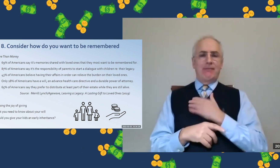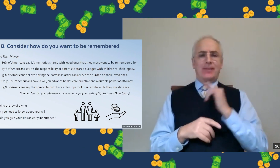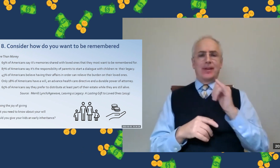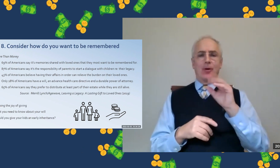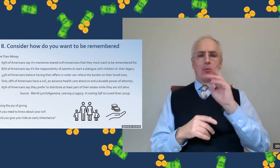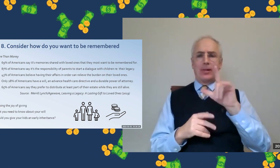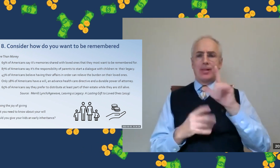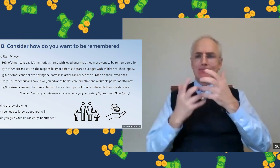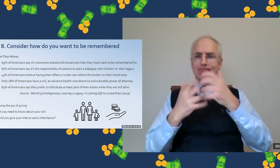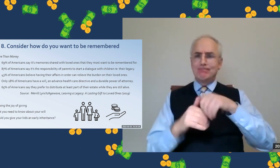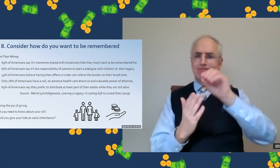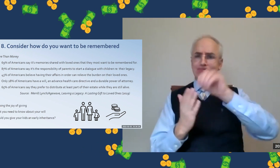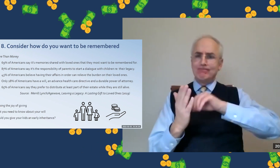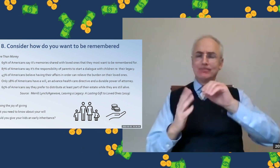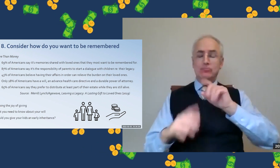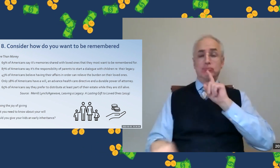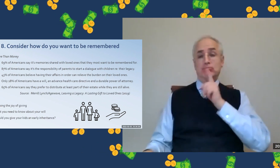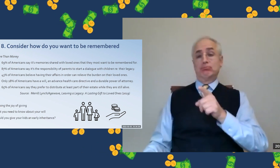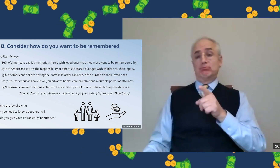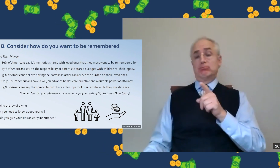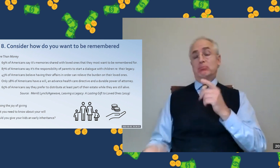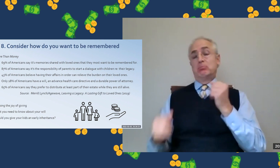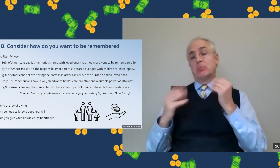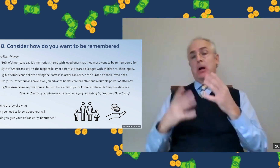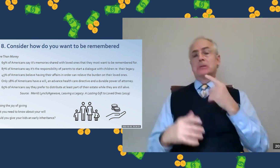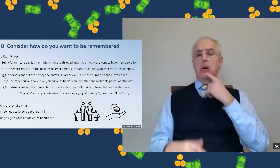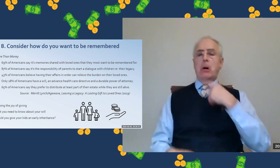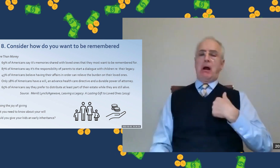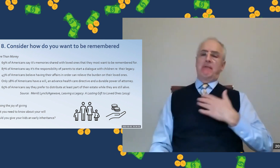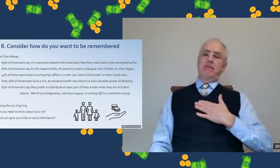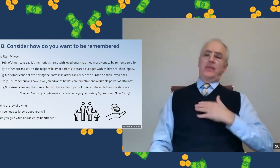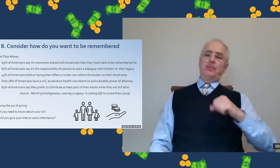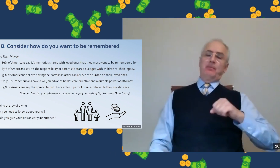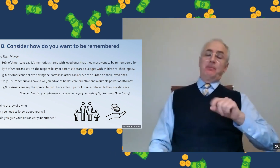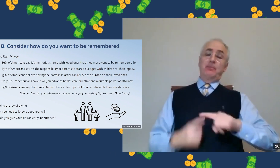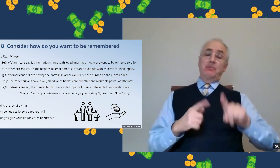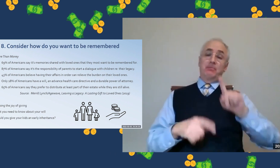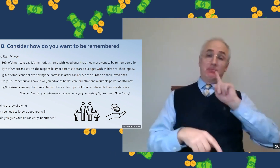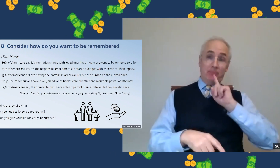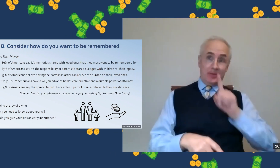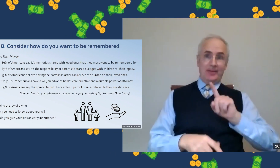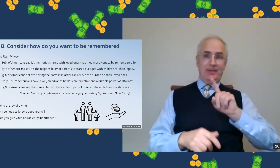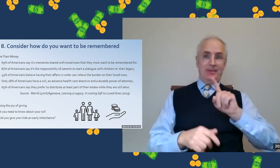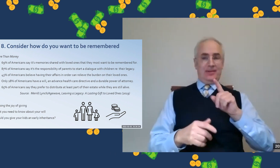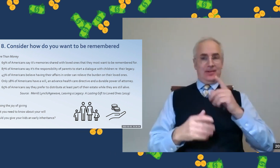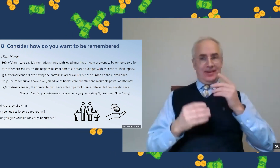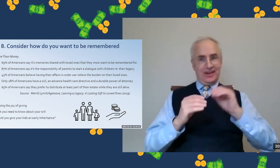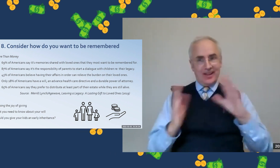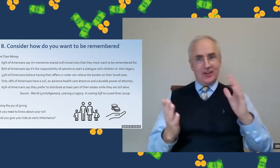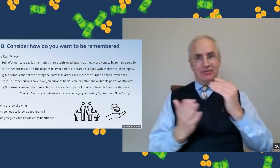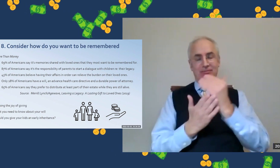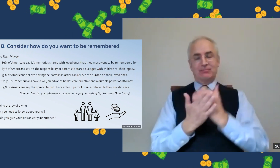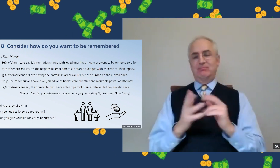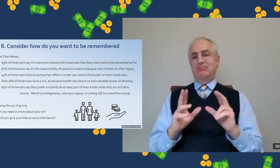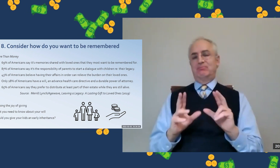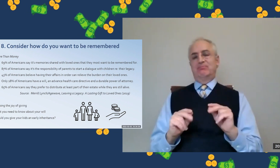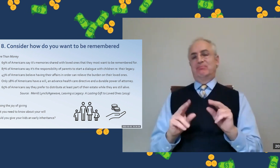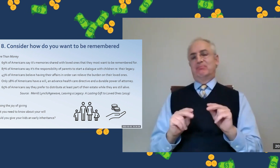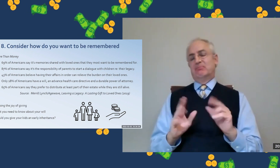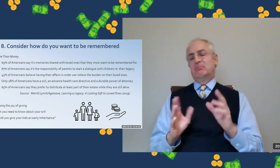And only 18% of Americans actually have a will. A lot of people say they have one, but